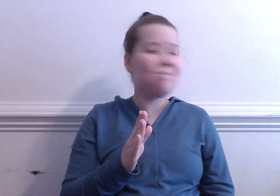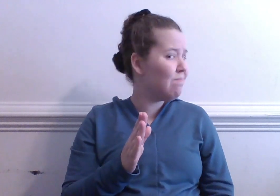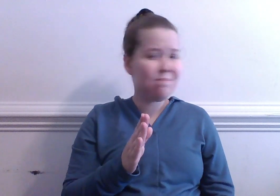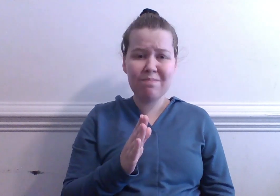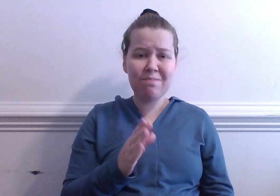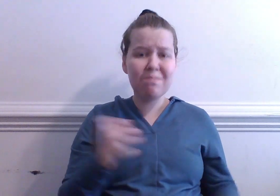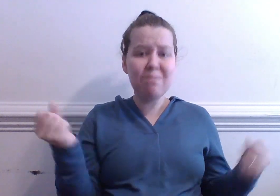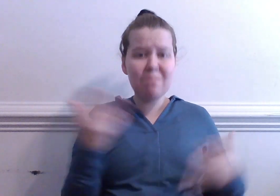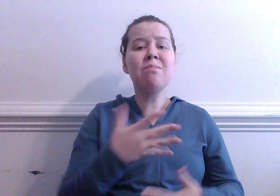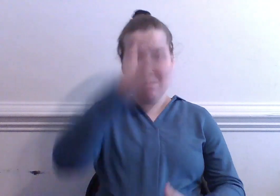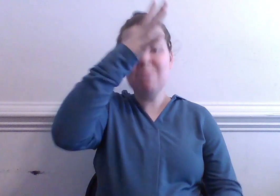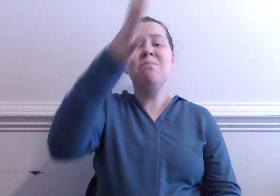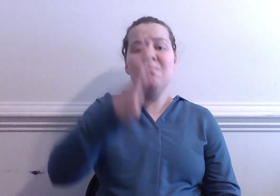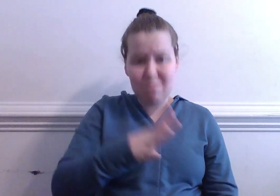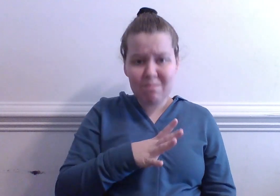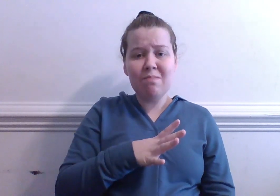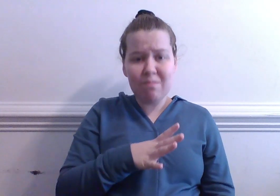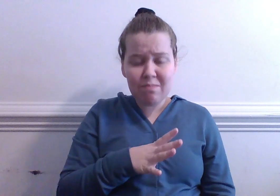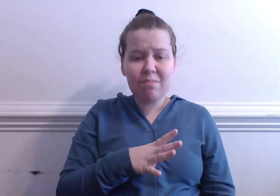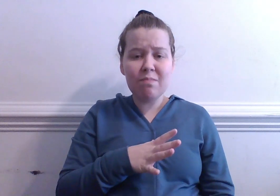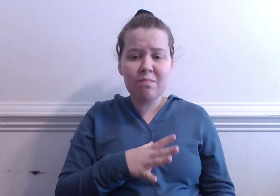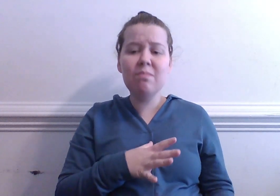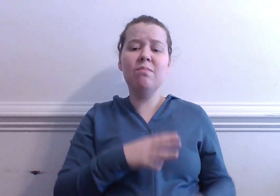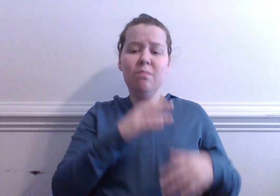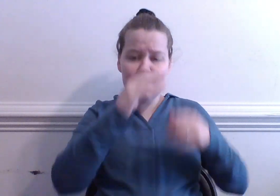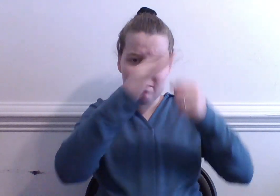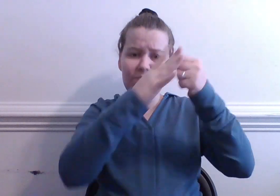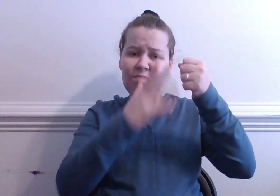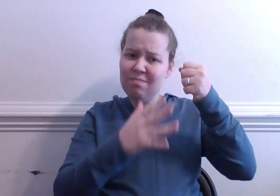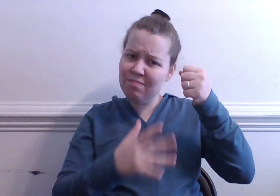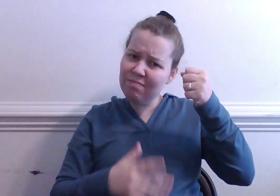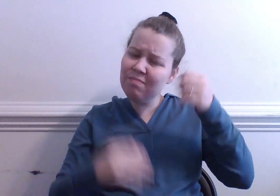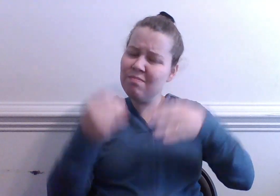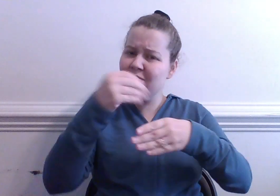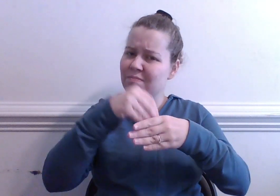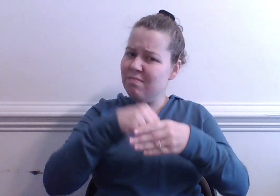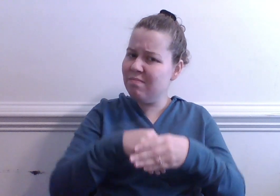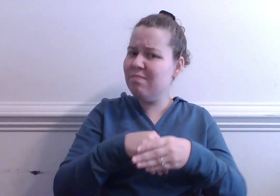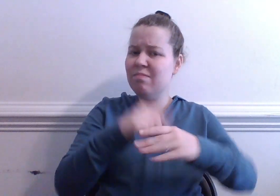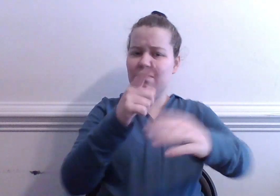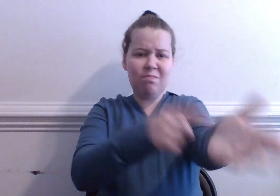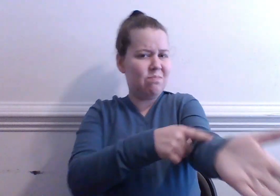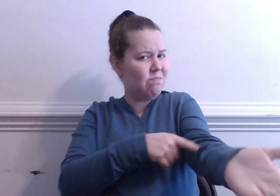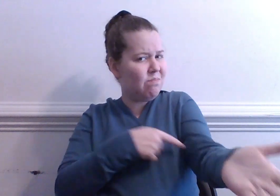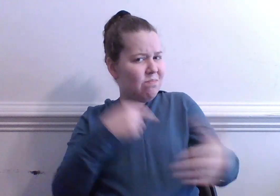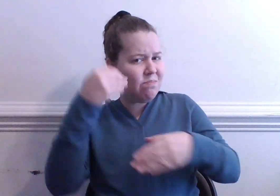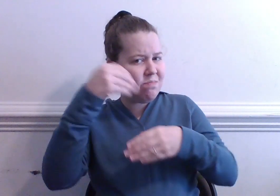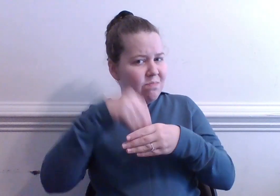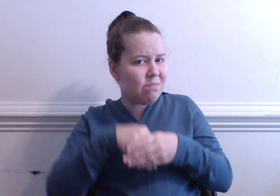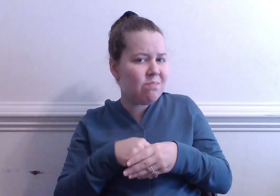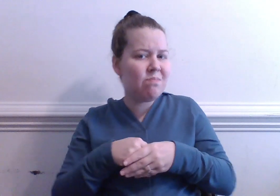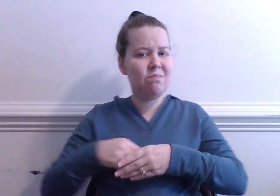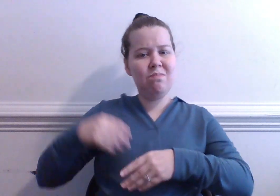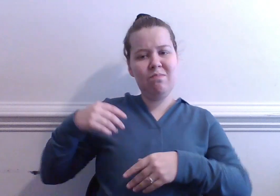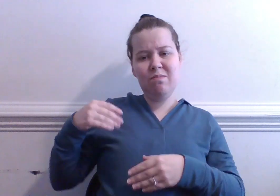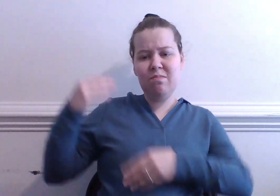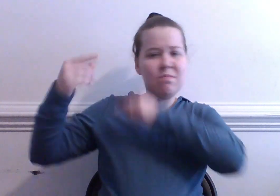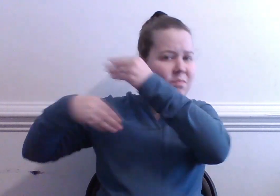afraid of man Is it running in our blood? Is it running in our veins? Is it running in our dreams? Is it in our